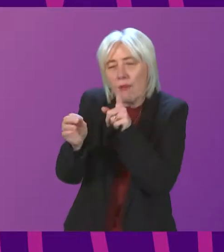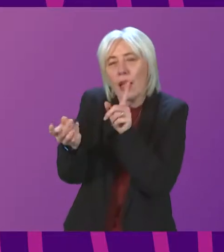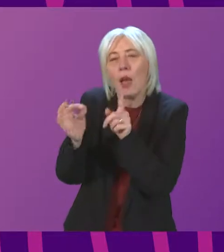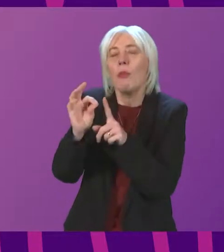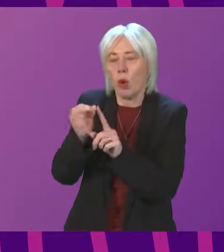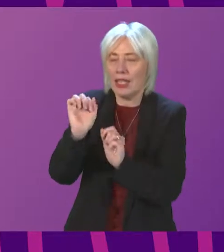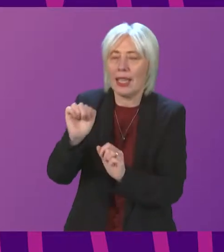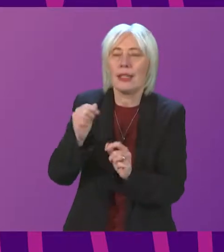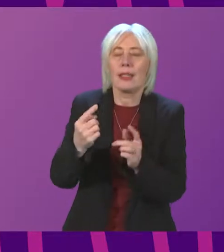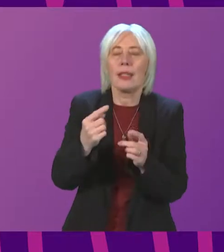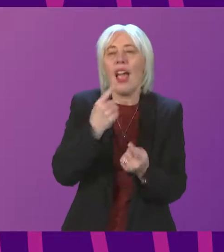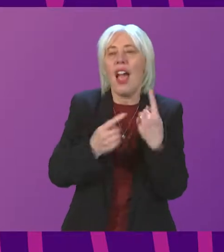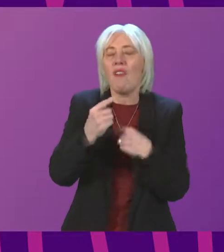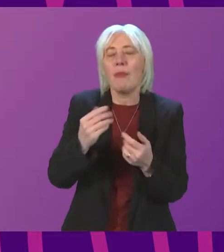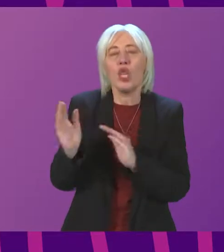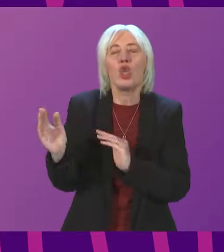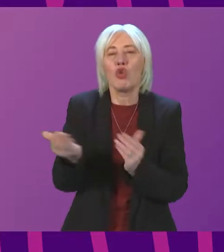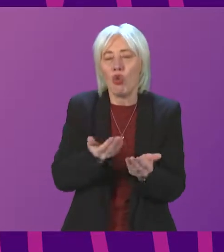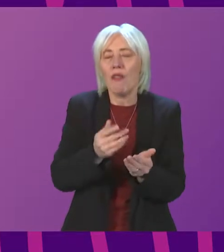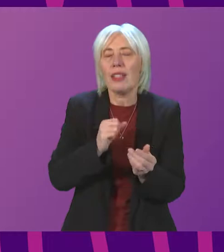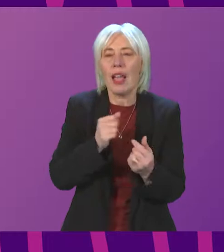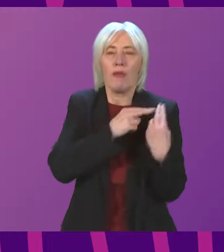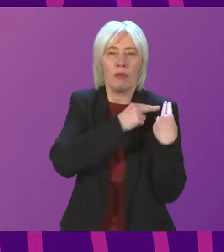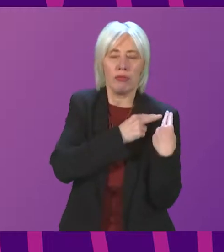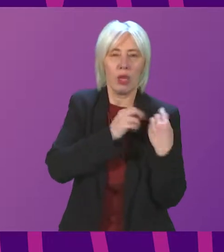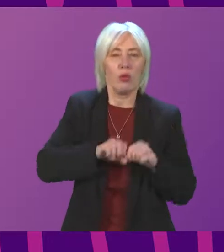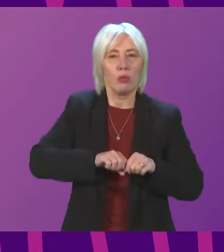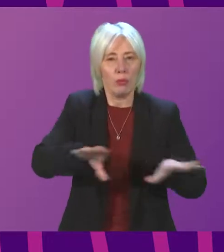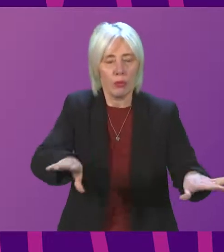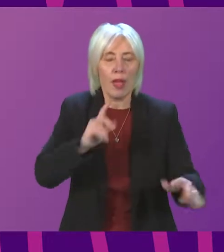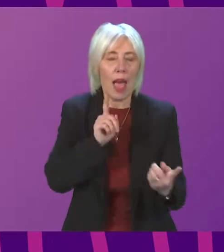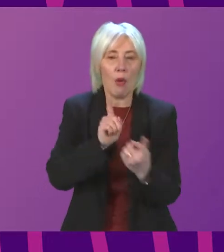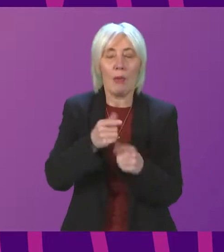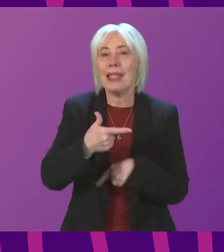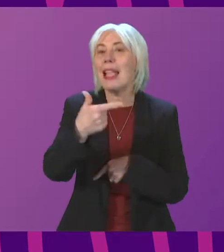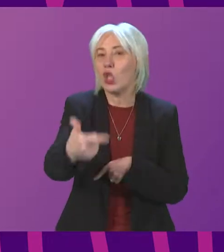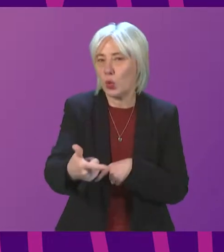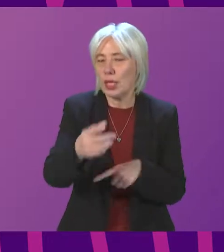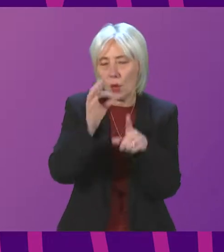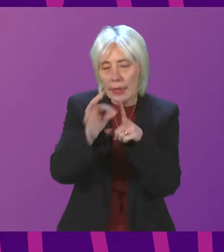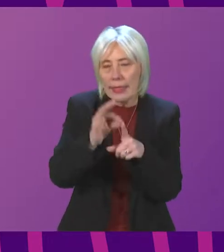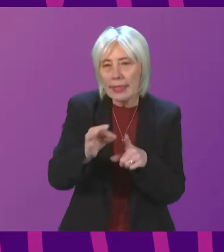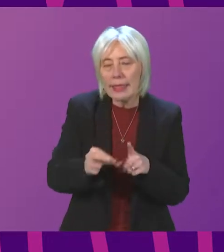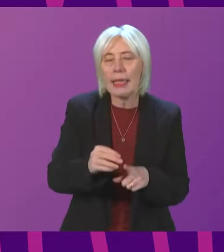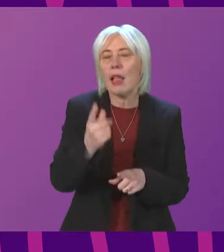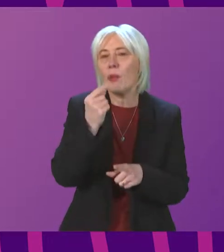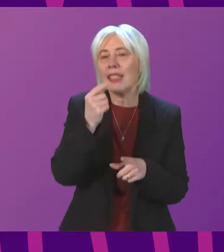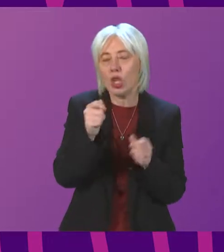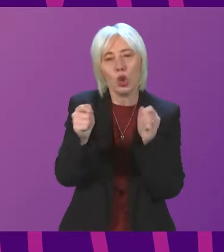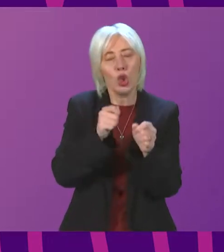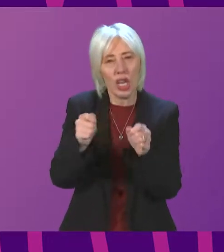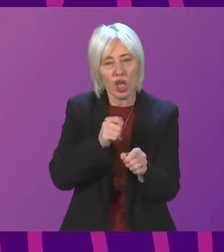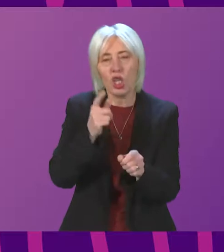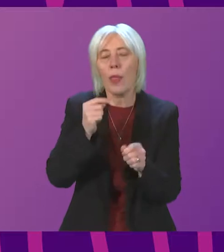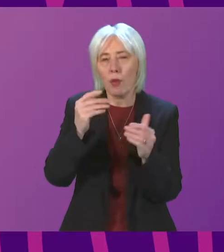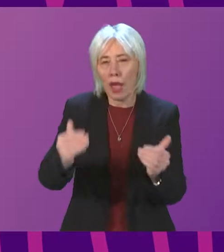service, who have direct responsibility for the rollout of the scheme, I will be meeting with them at the start of next week to discuss in detail further changes that we might seek to take